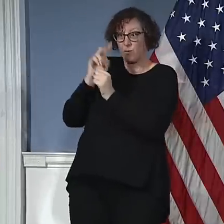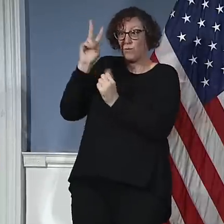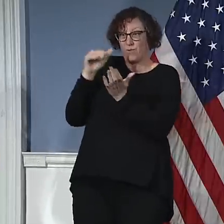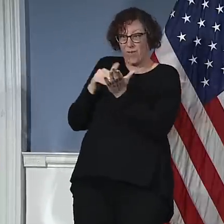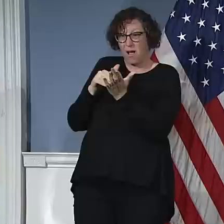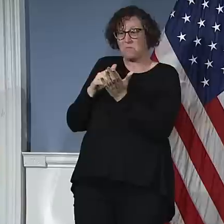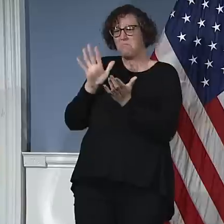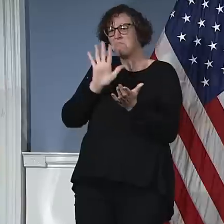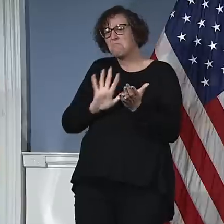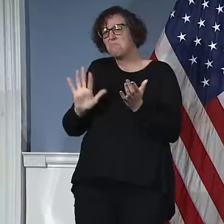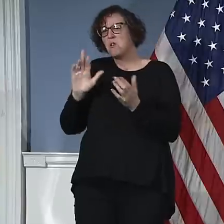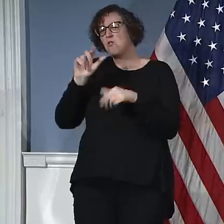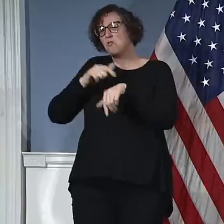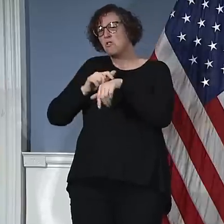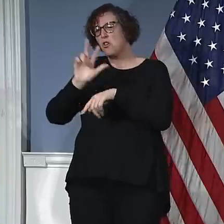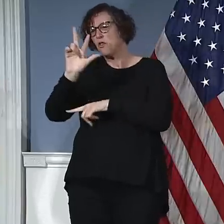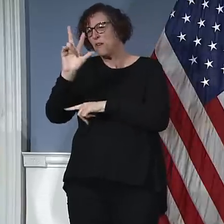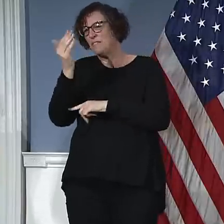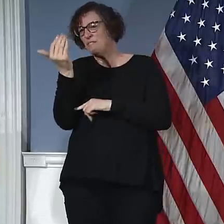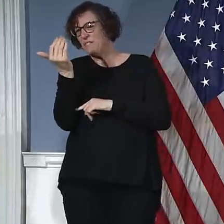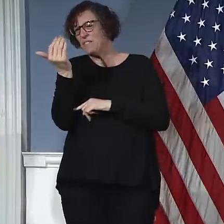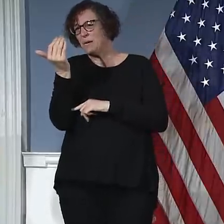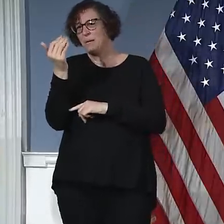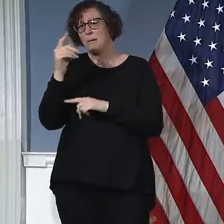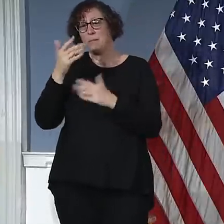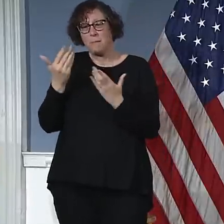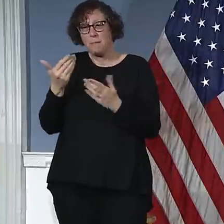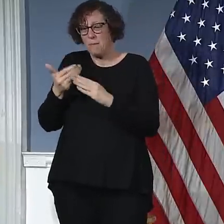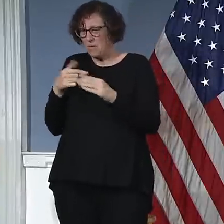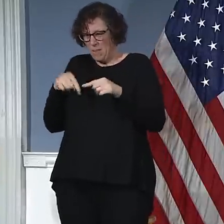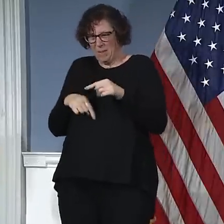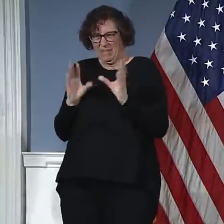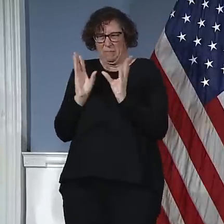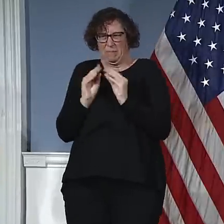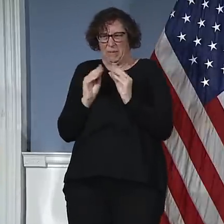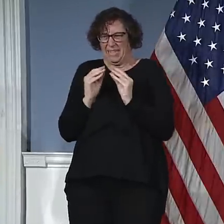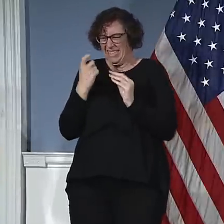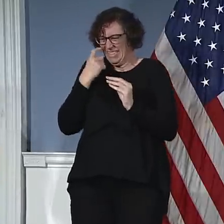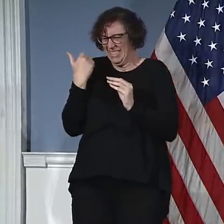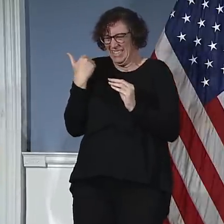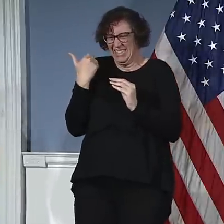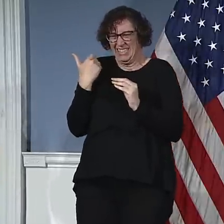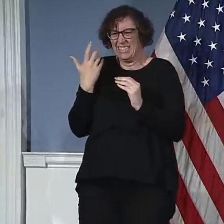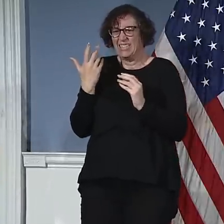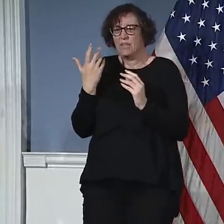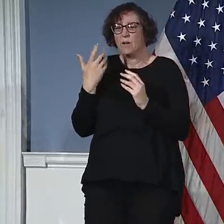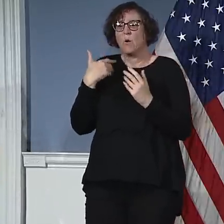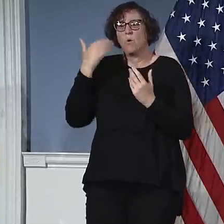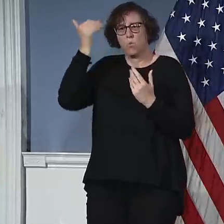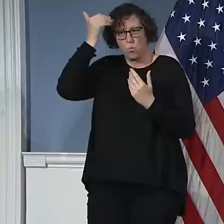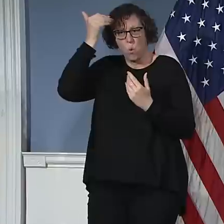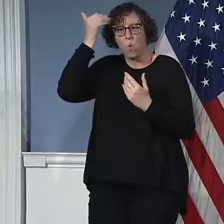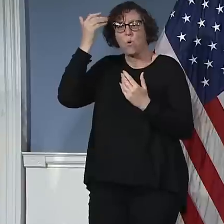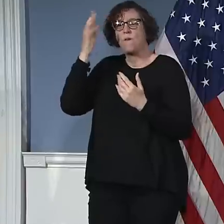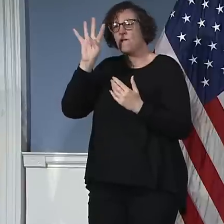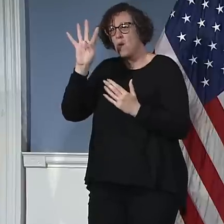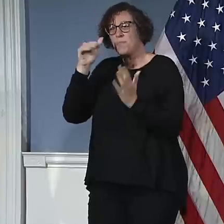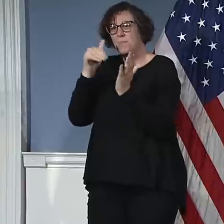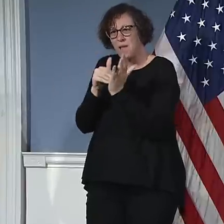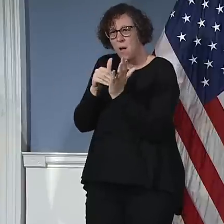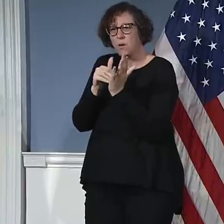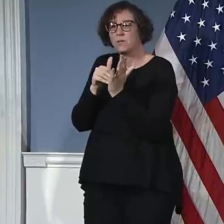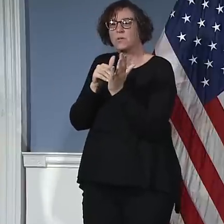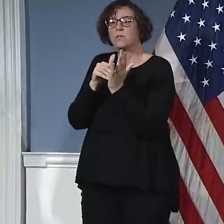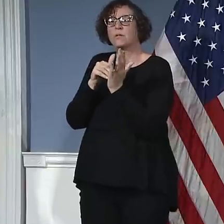had first heard the state allotment. We did not hear if a certain amount was being determined specifically for New York City. So